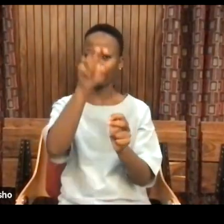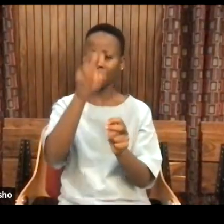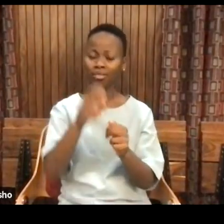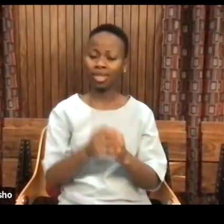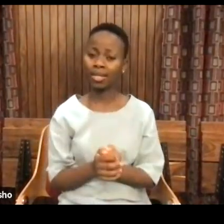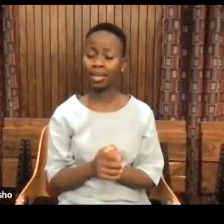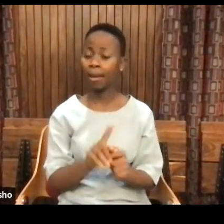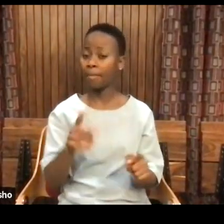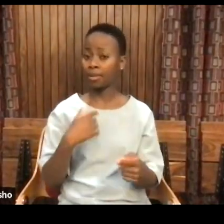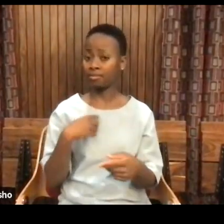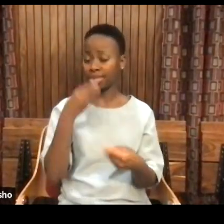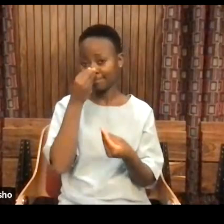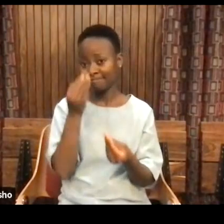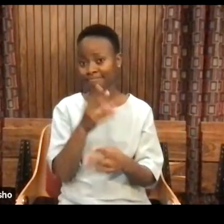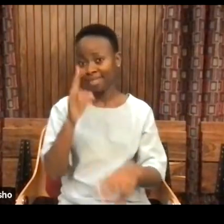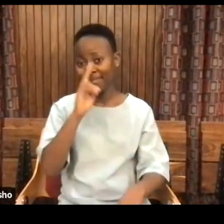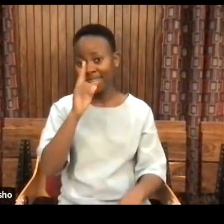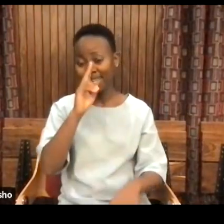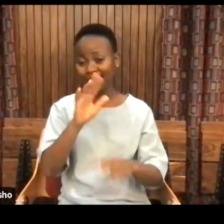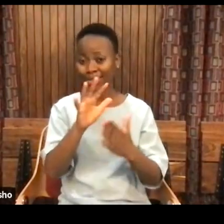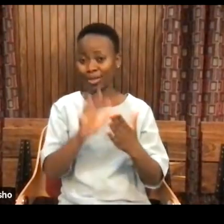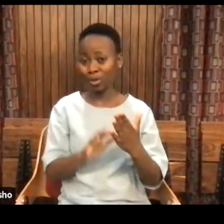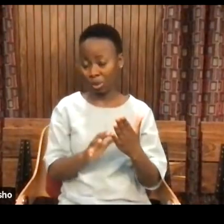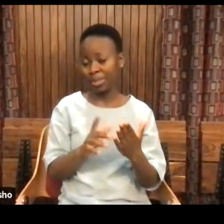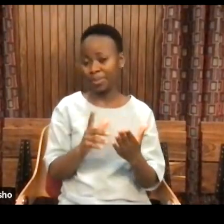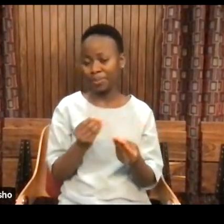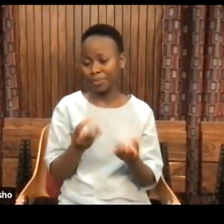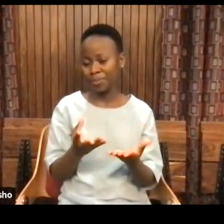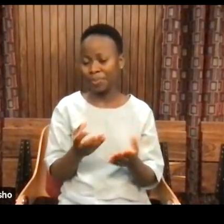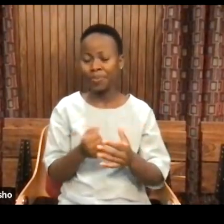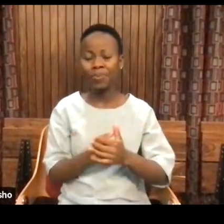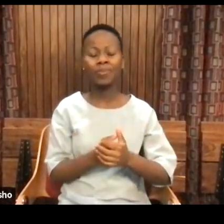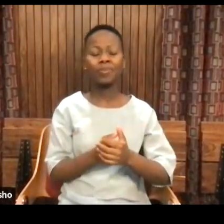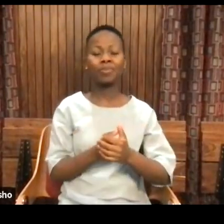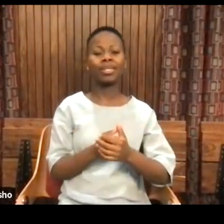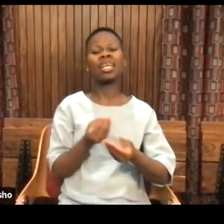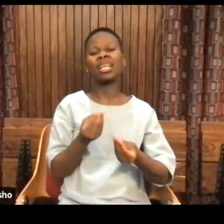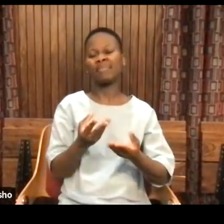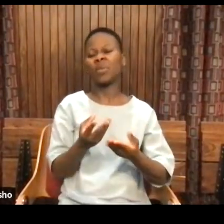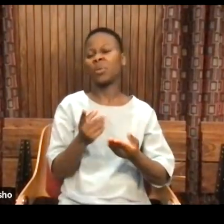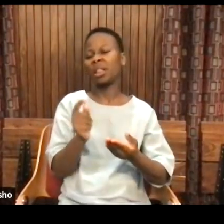amusing about this, to give you a clue to some of the directions this will go in.